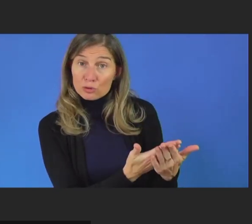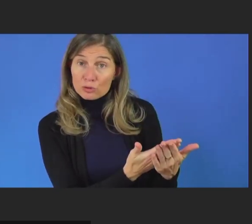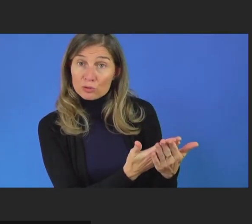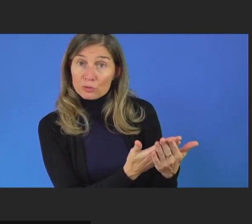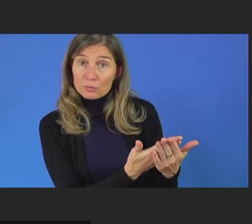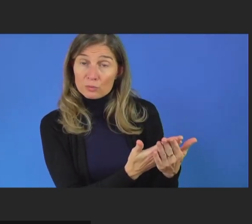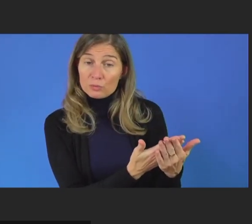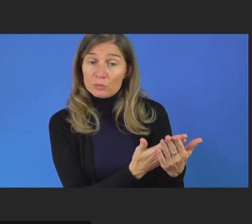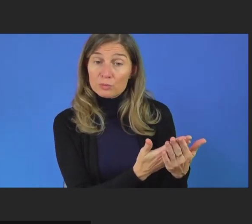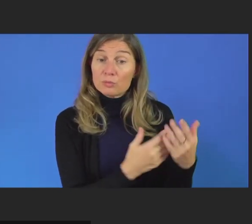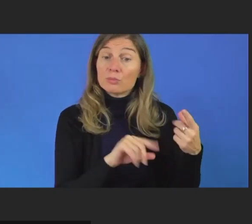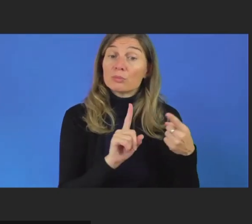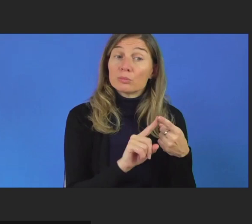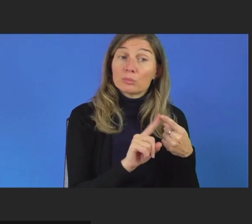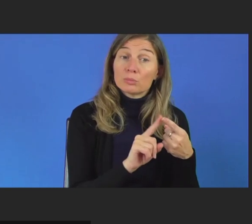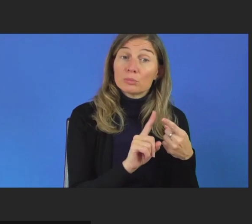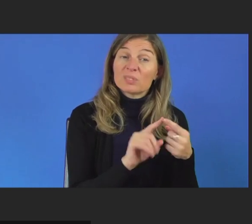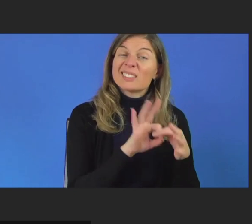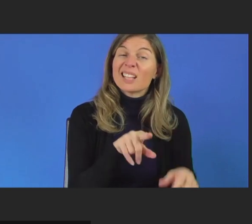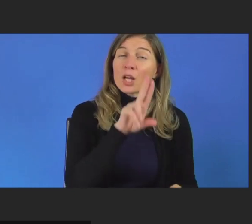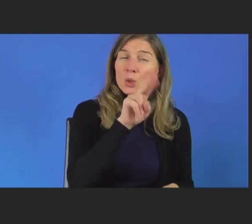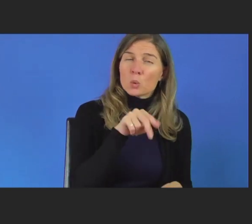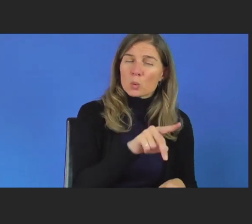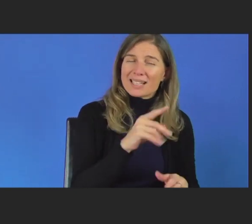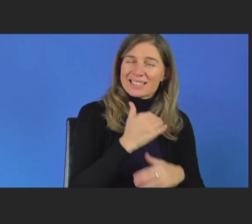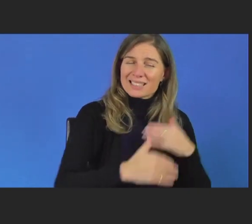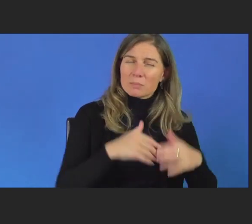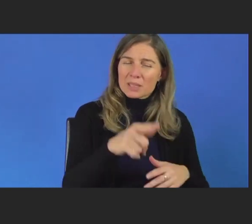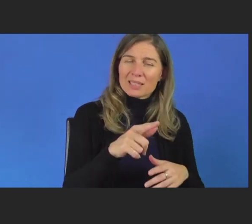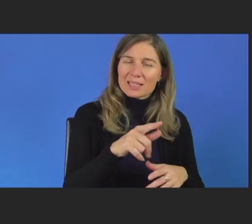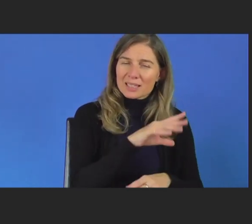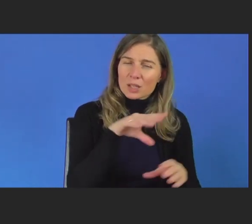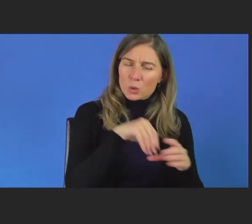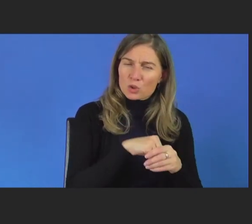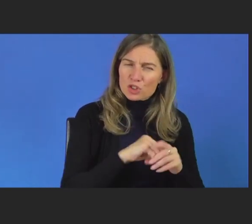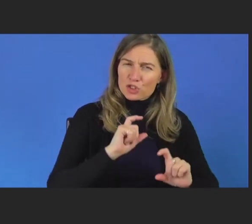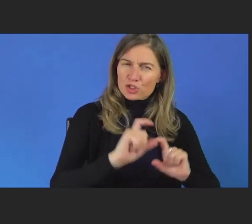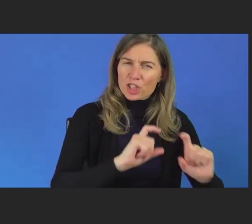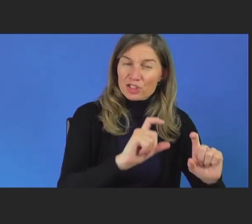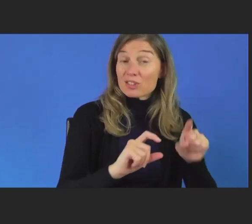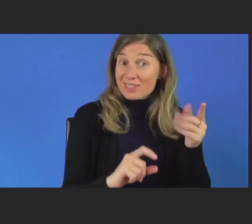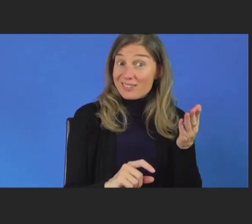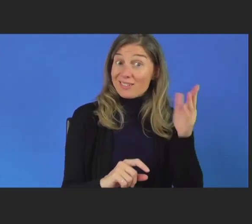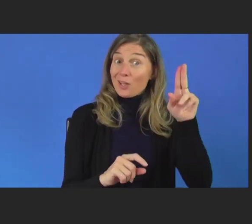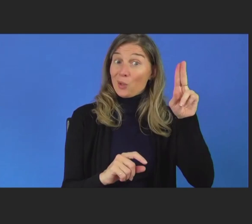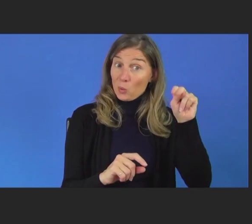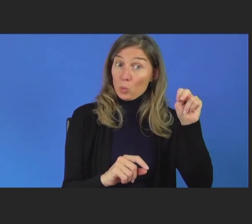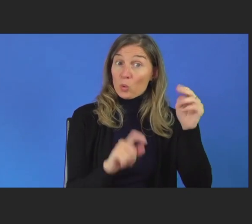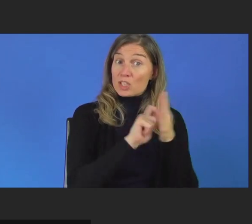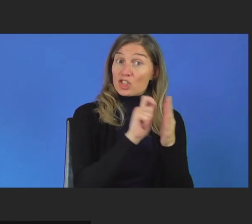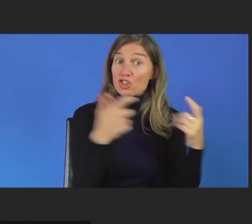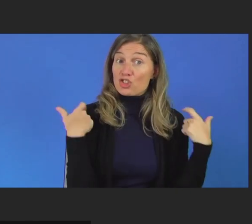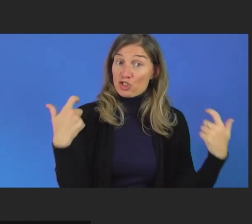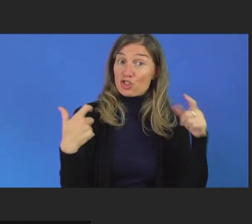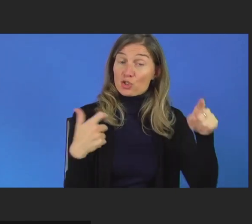UN Disability Inclusion Strategy, which was launched by the UN Secretary General in